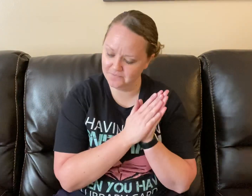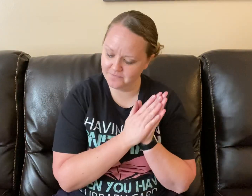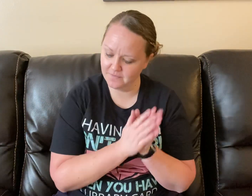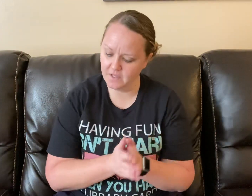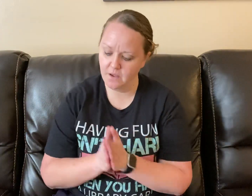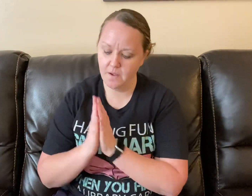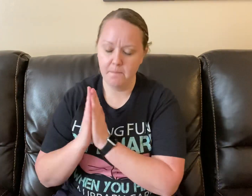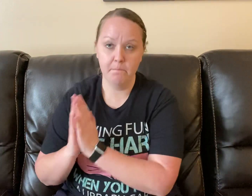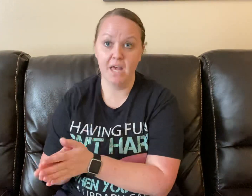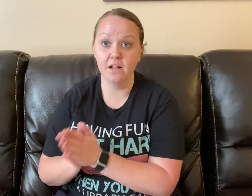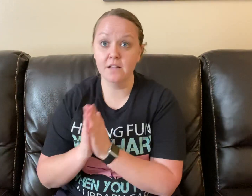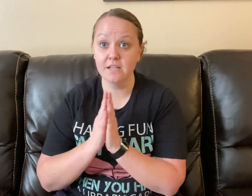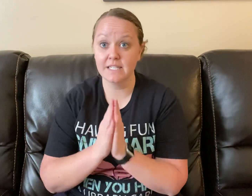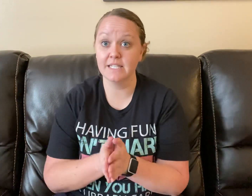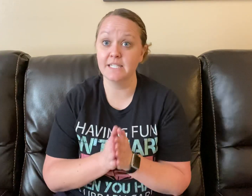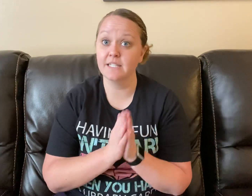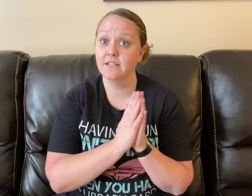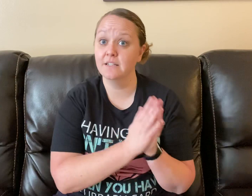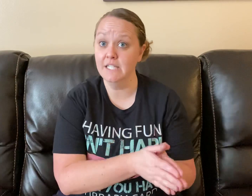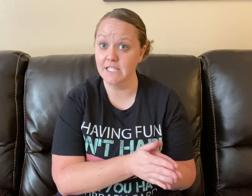Pel-i-kin.